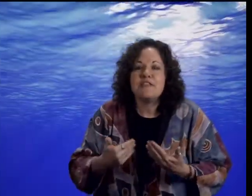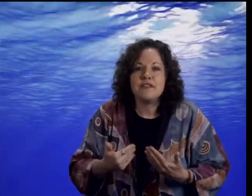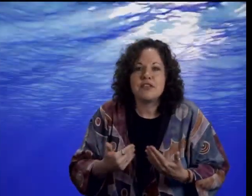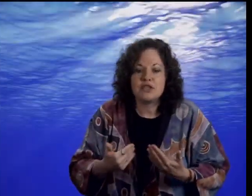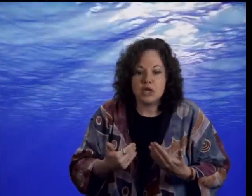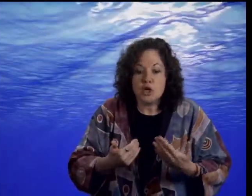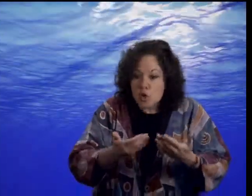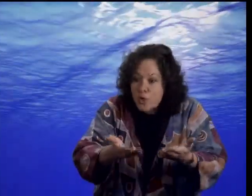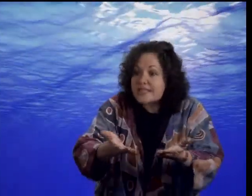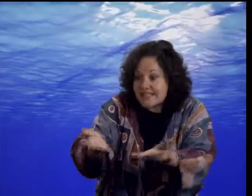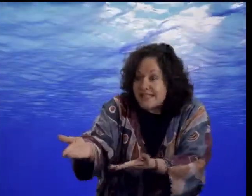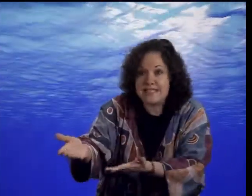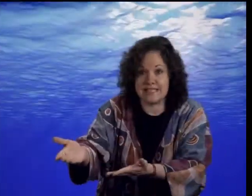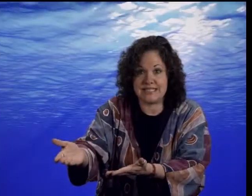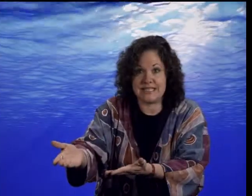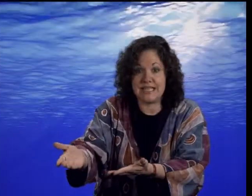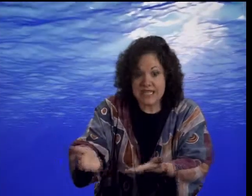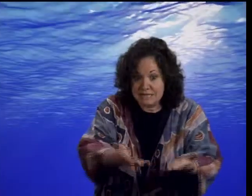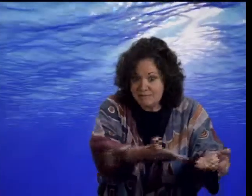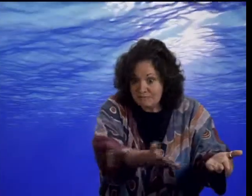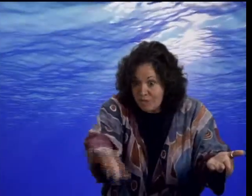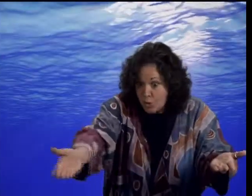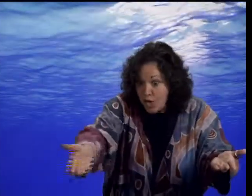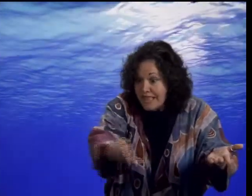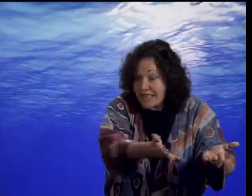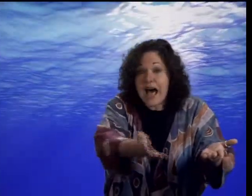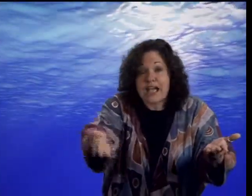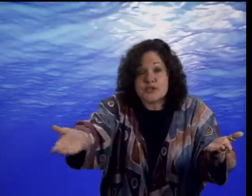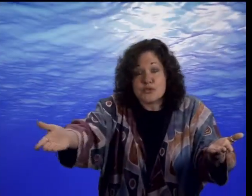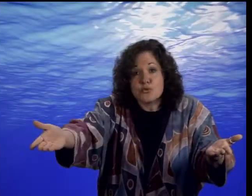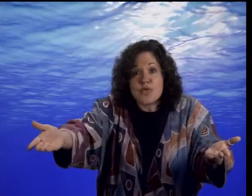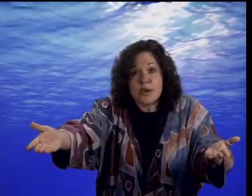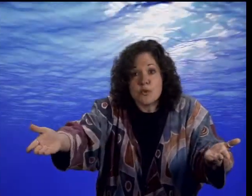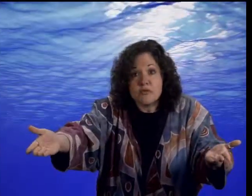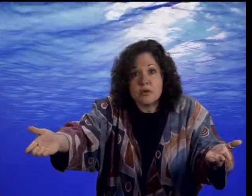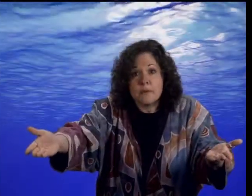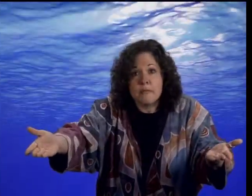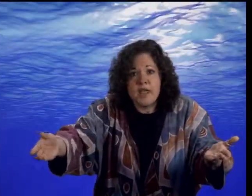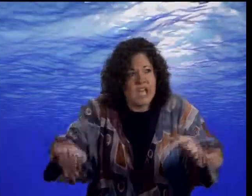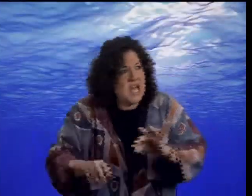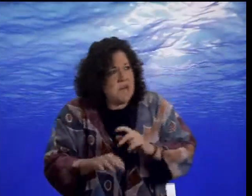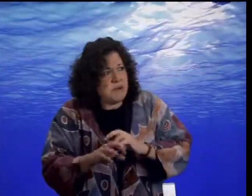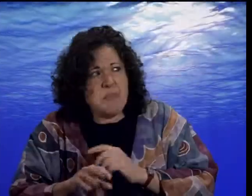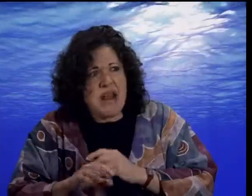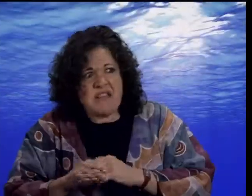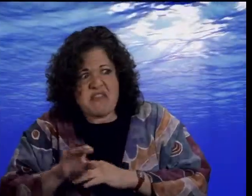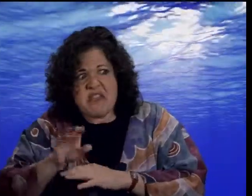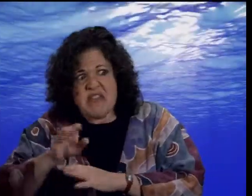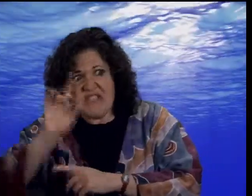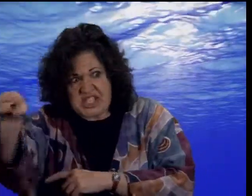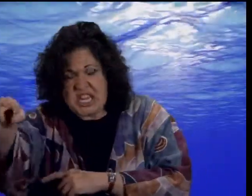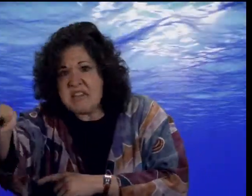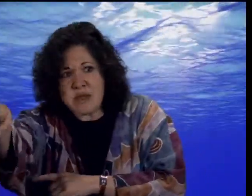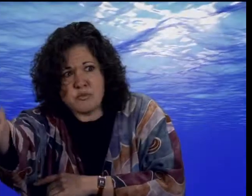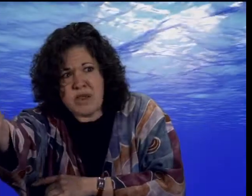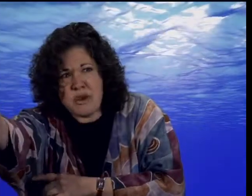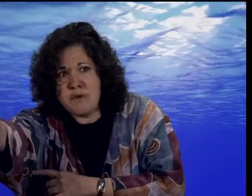fish who wants to get to the sea, the way lies through that river. But have you seen that river?